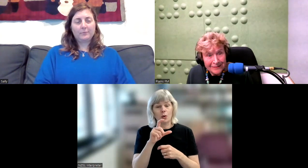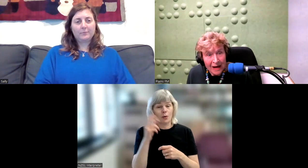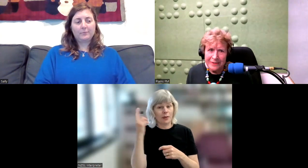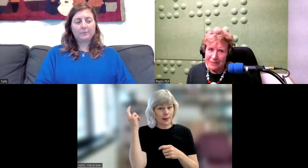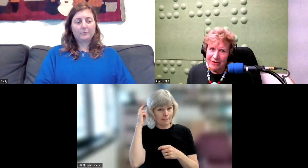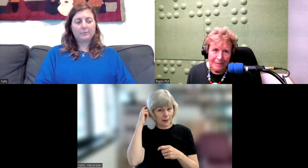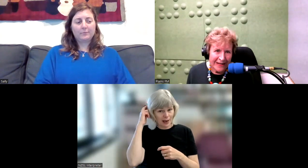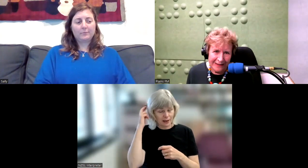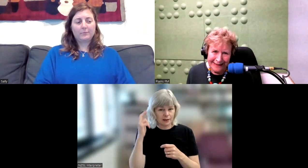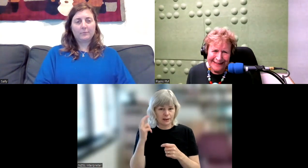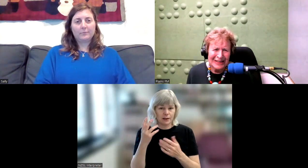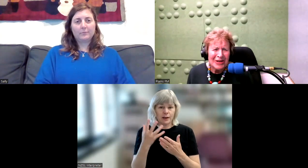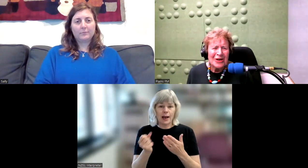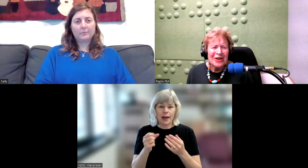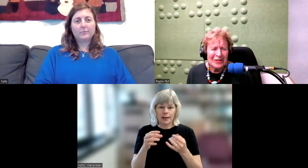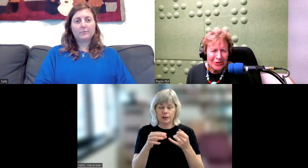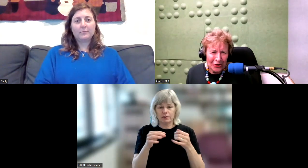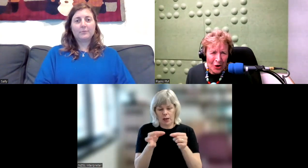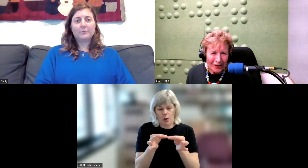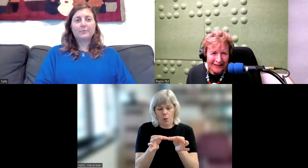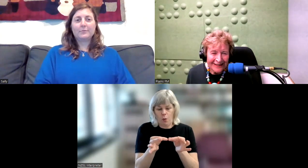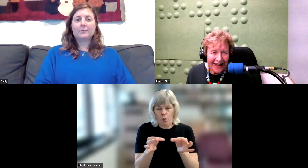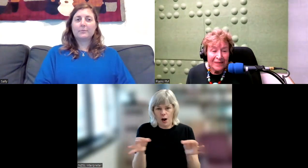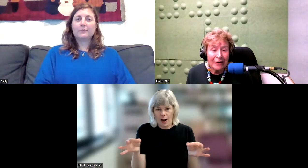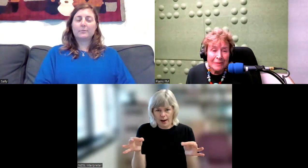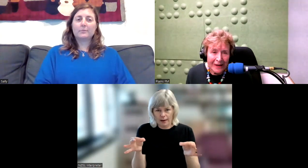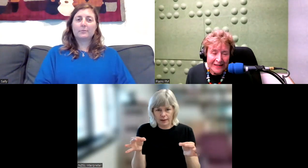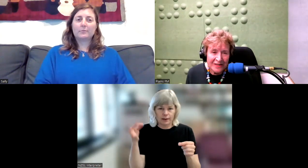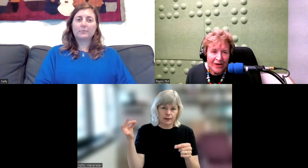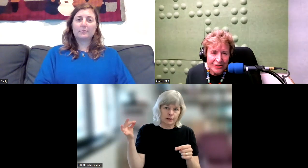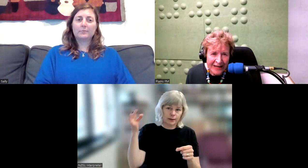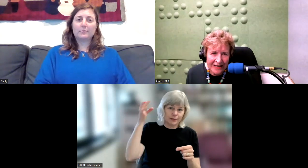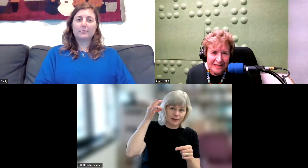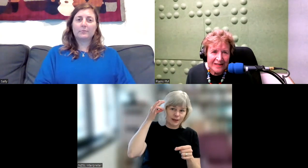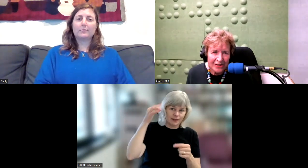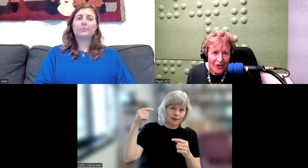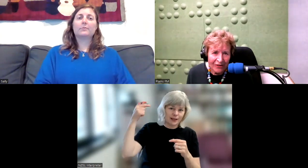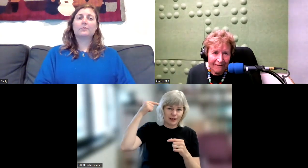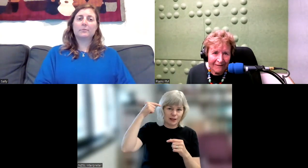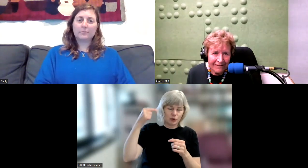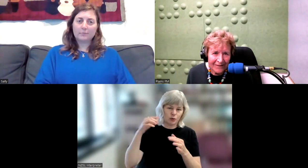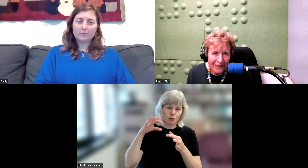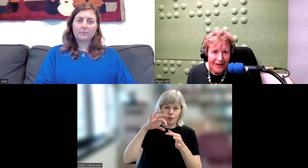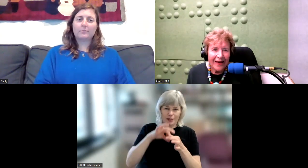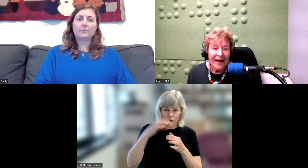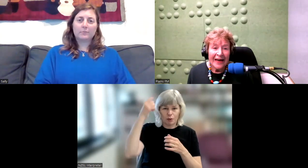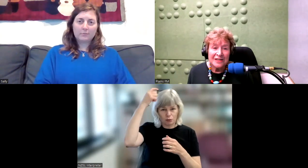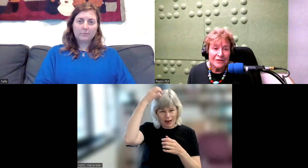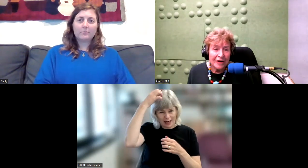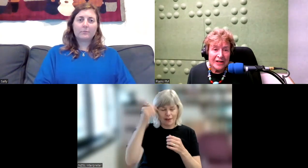I'm speaking very basically here, into the cochlea, and that replaces those hairs that are not there. And it's a very,